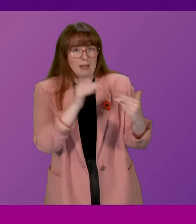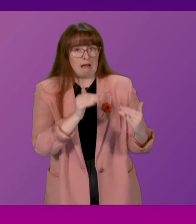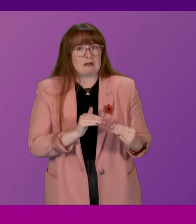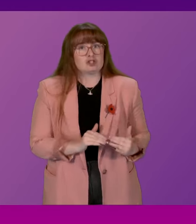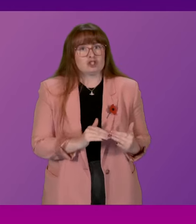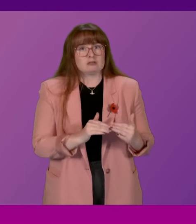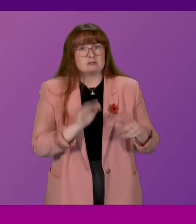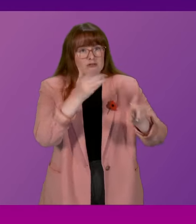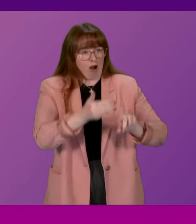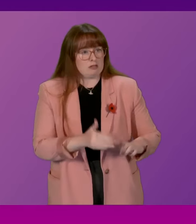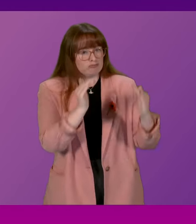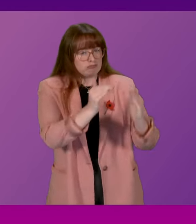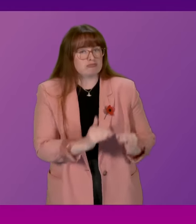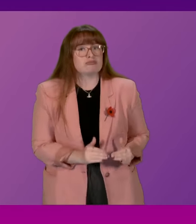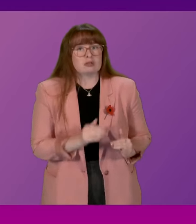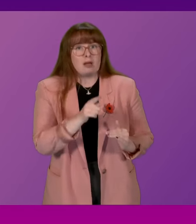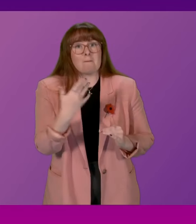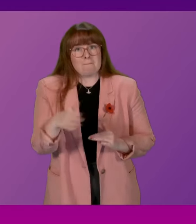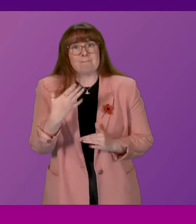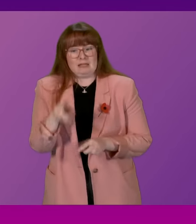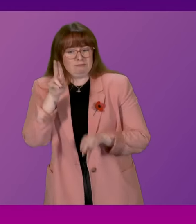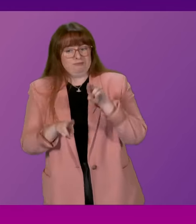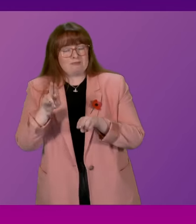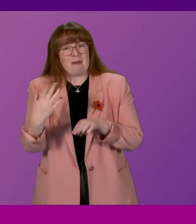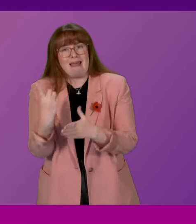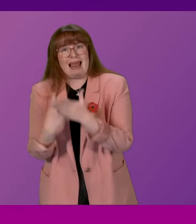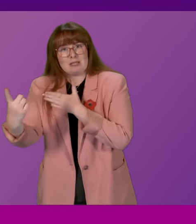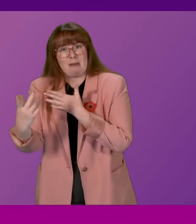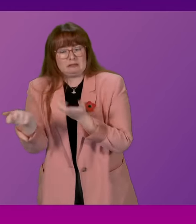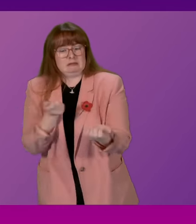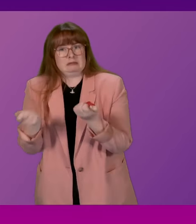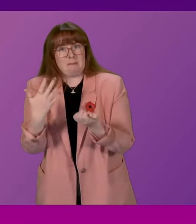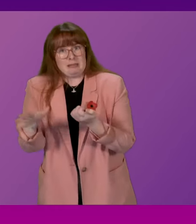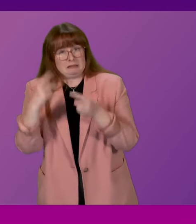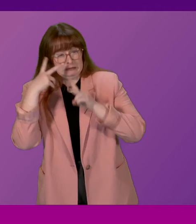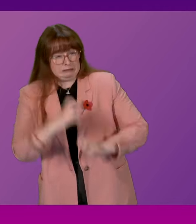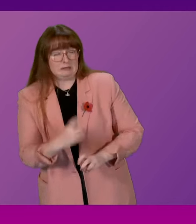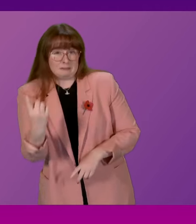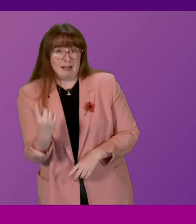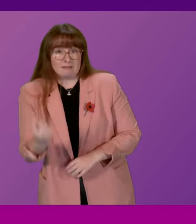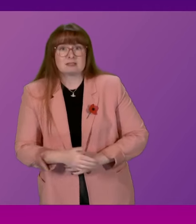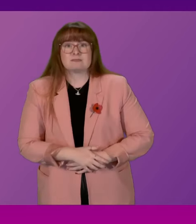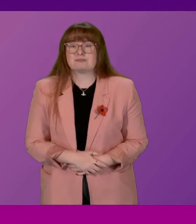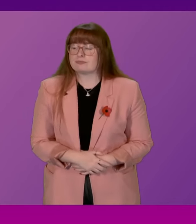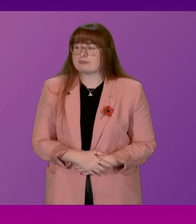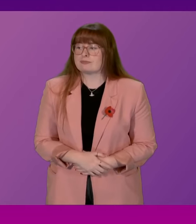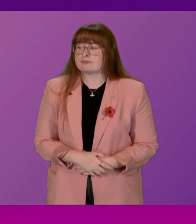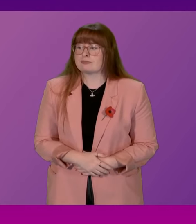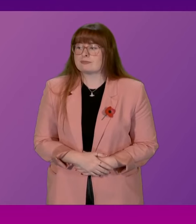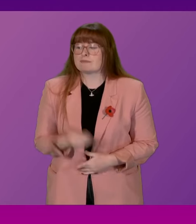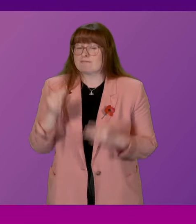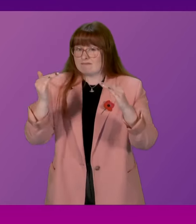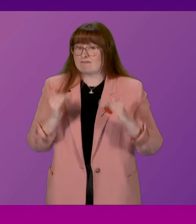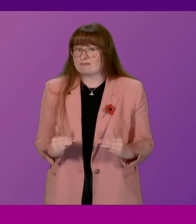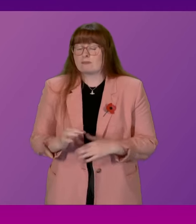crucial, verified by independent regulators. Stephen Kerr. Thank you. The First Minister will be